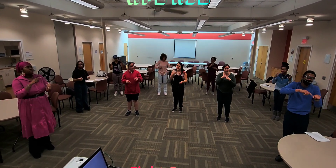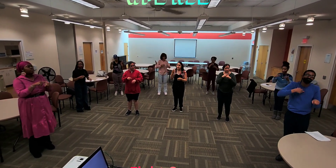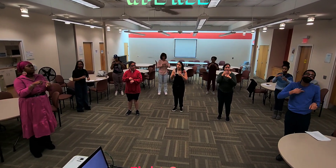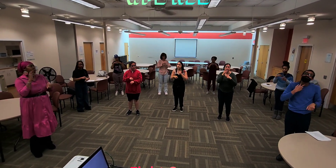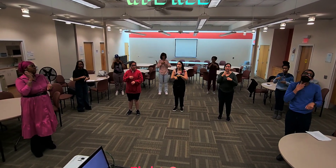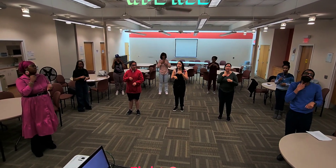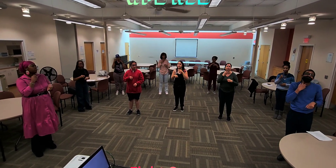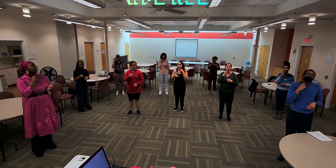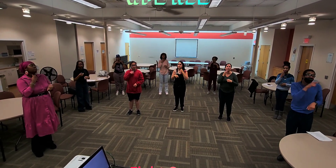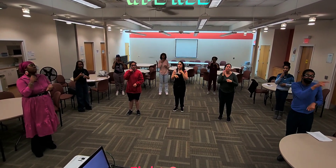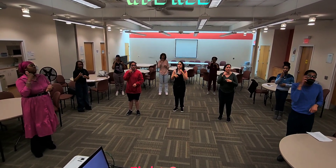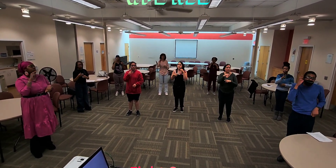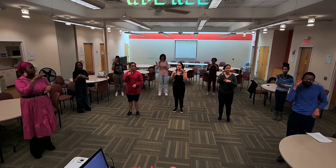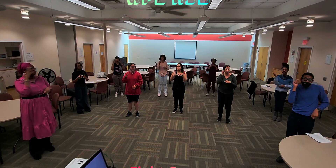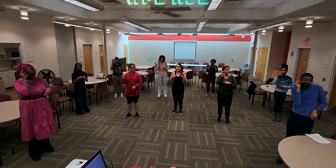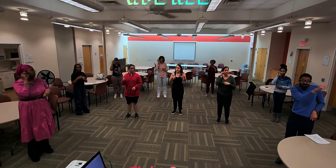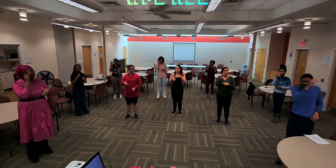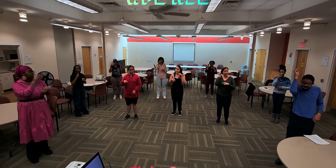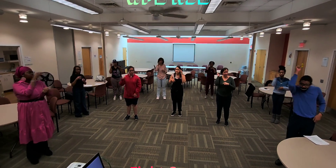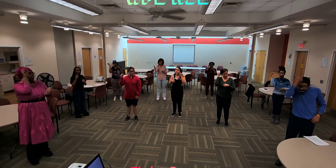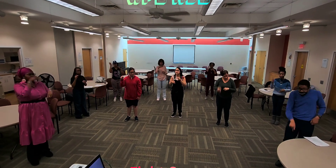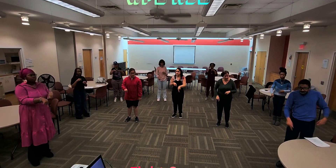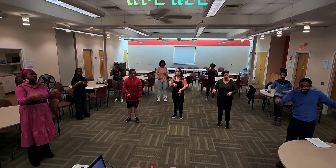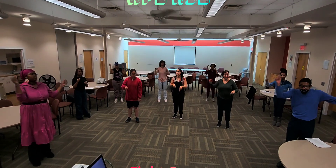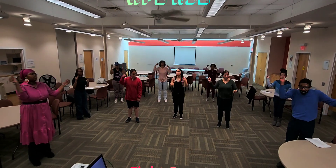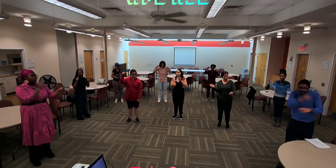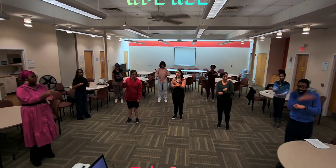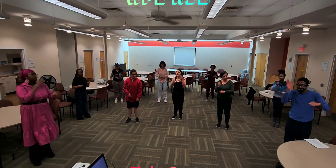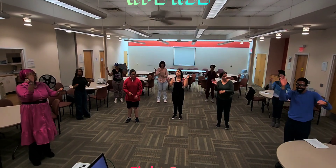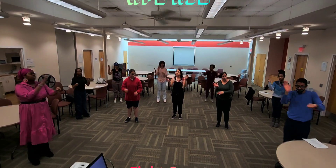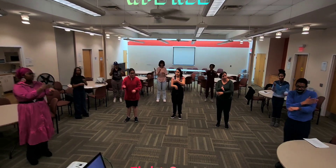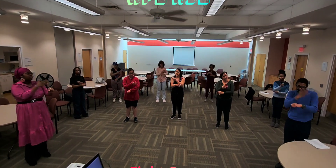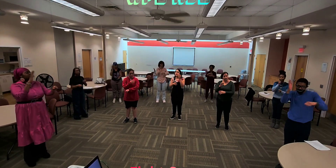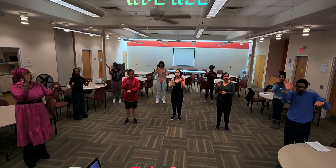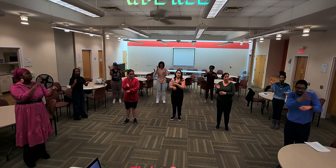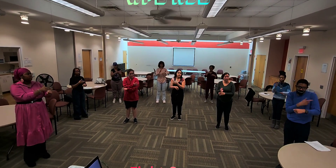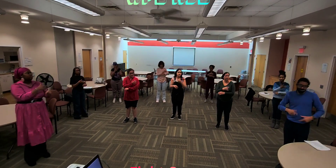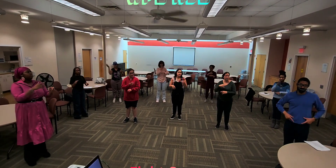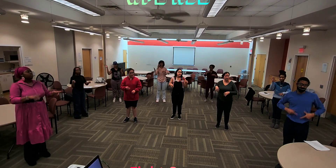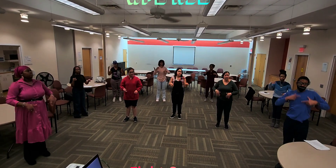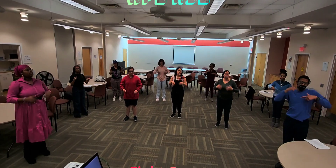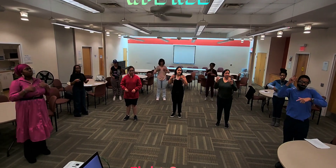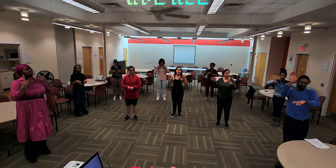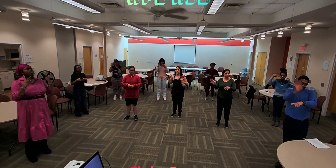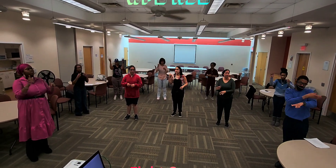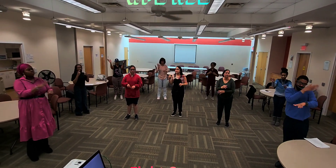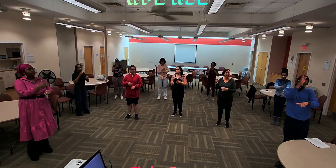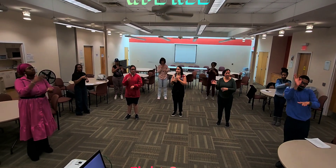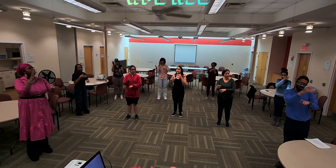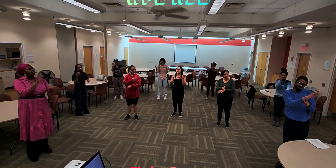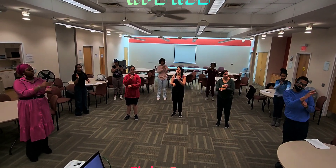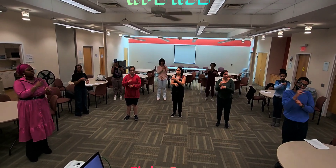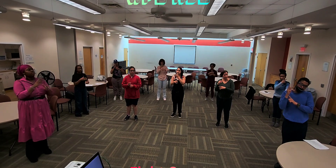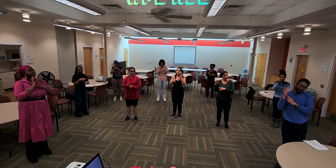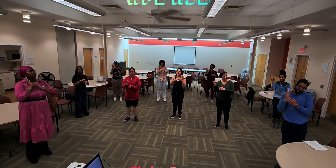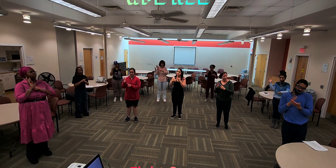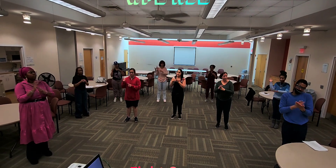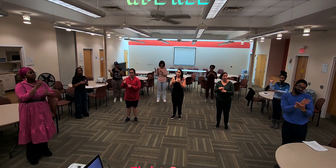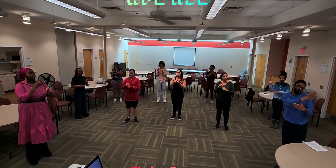can you hear my voice this time? This is my fight song, take back my life song I'm